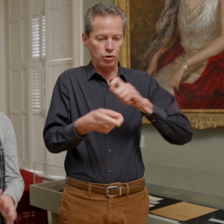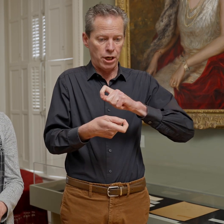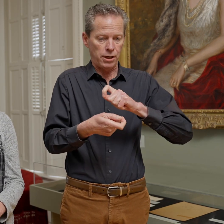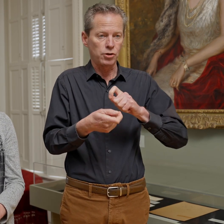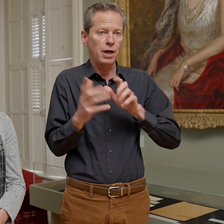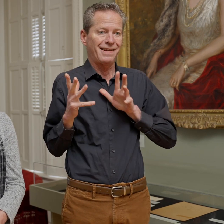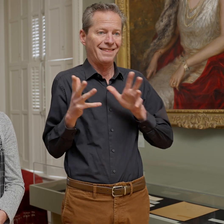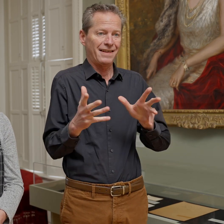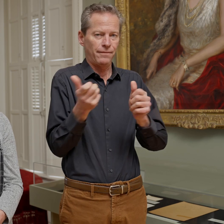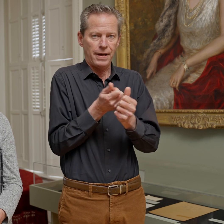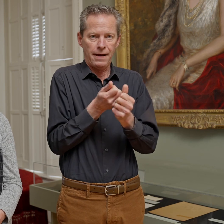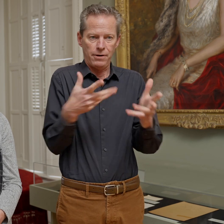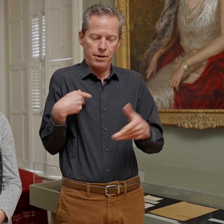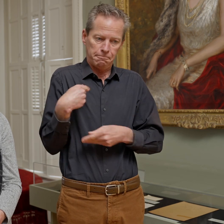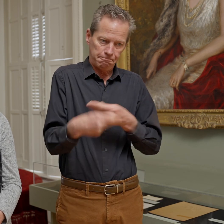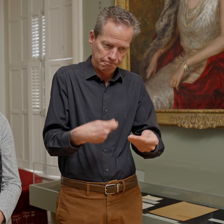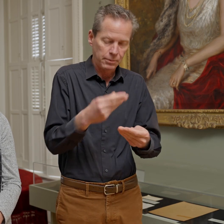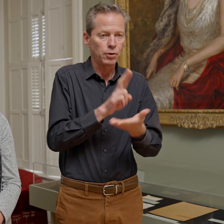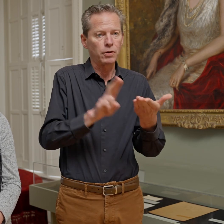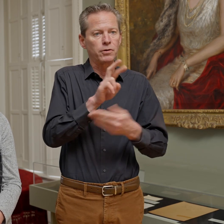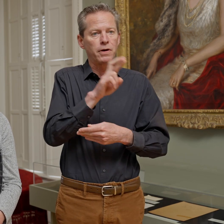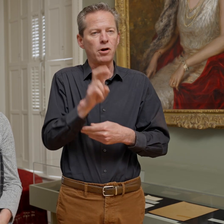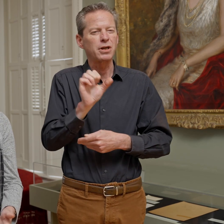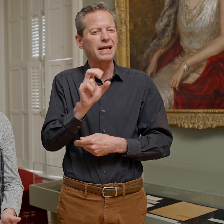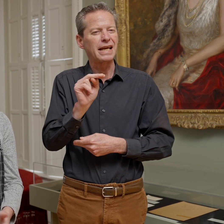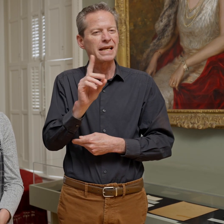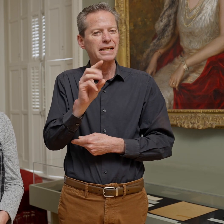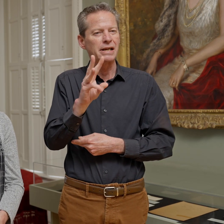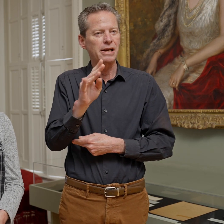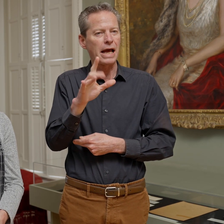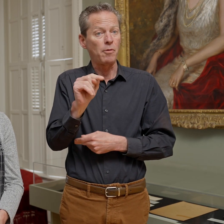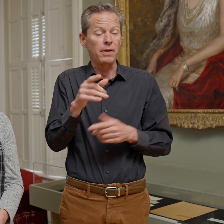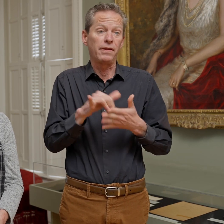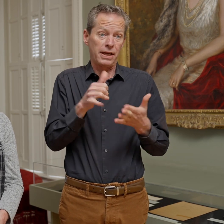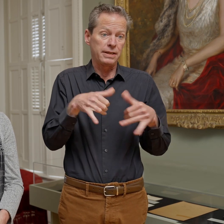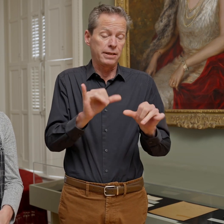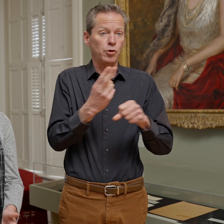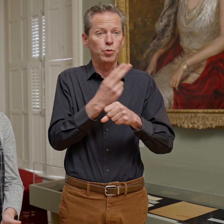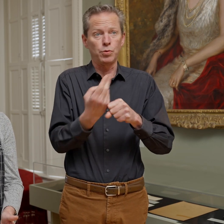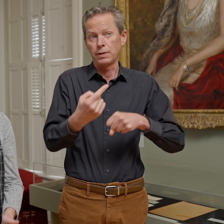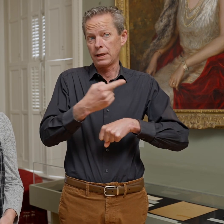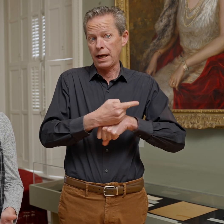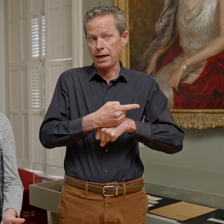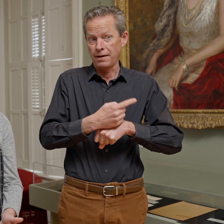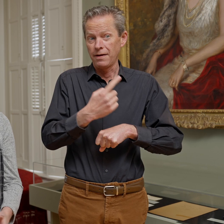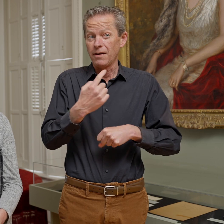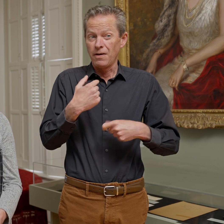everything to the University of Rochester as an endowment that they still survive on to this day. In my mind, it was his final act of